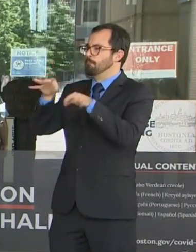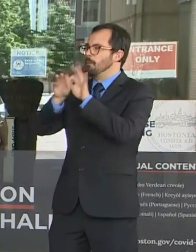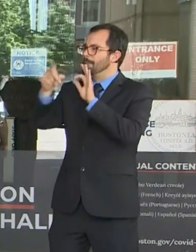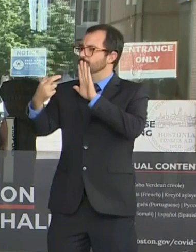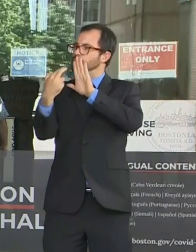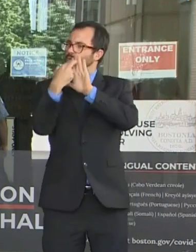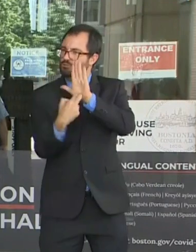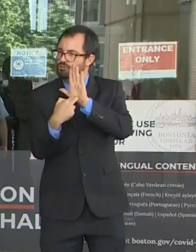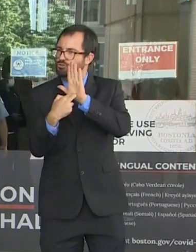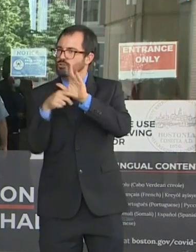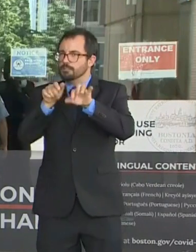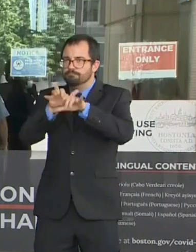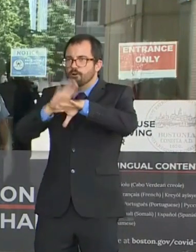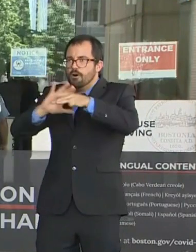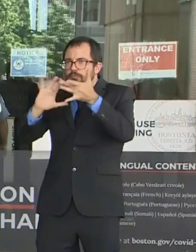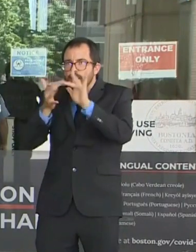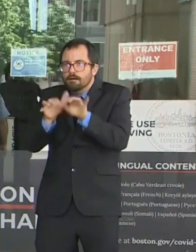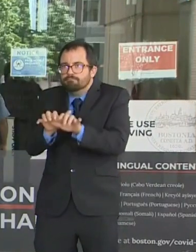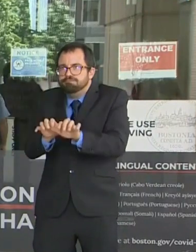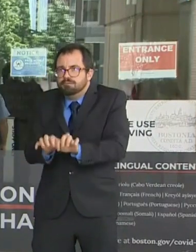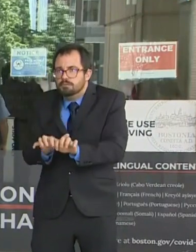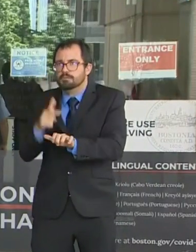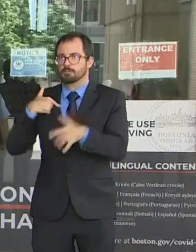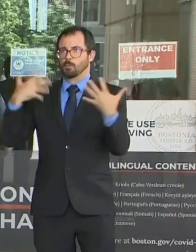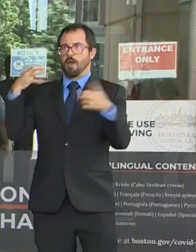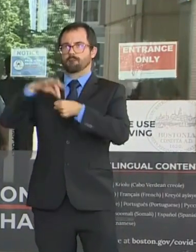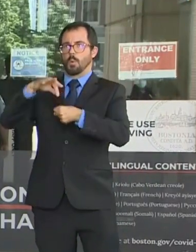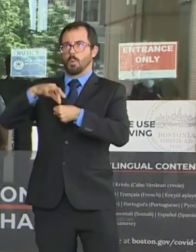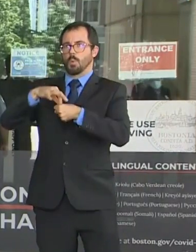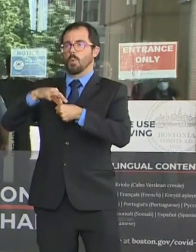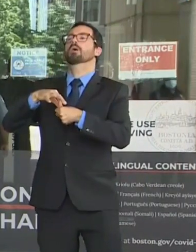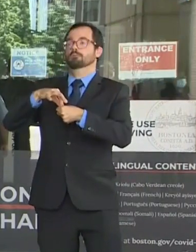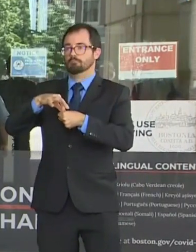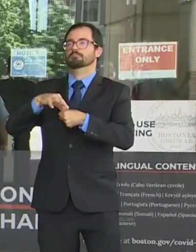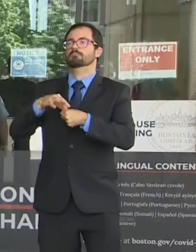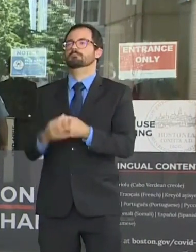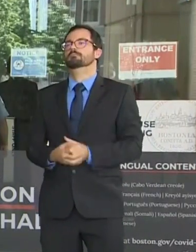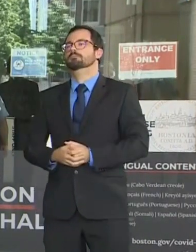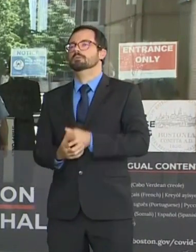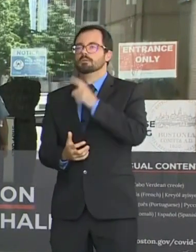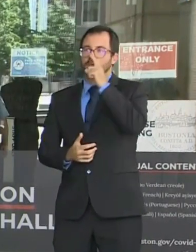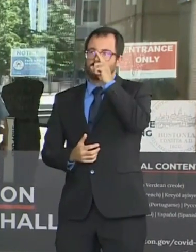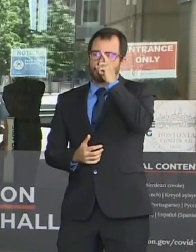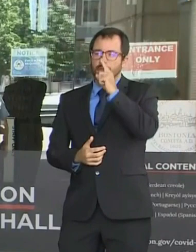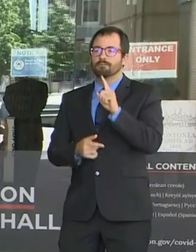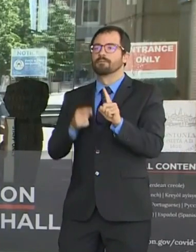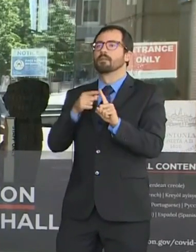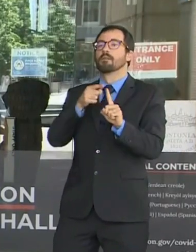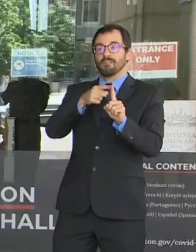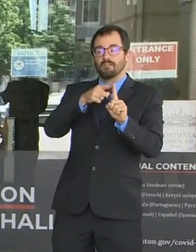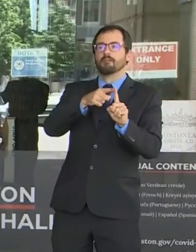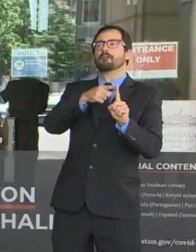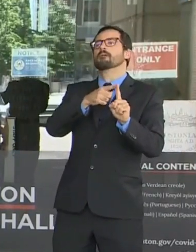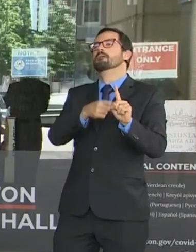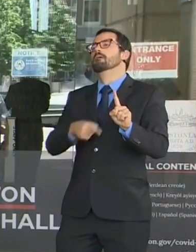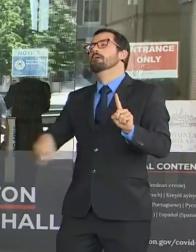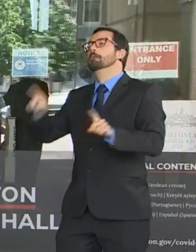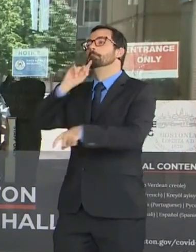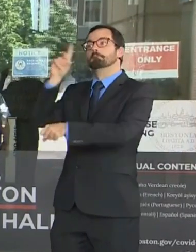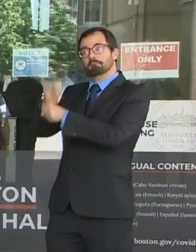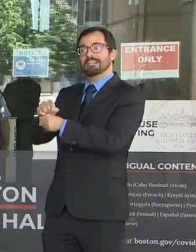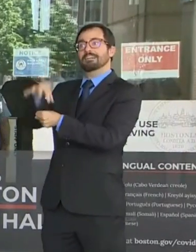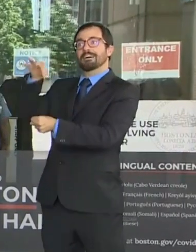A pandemic and also attacks from the White House. We are committing to making sure bostonians can vote safely.